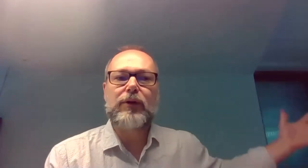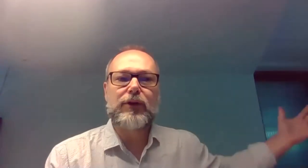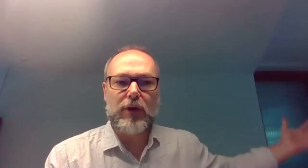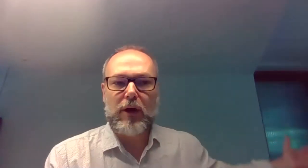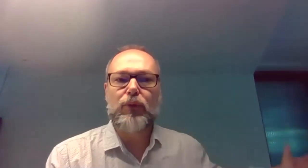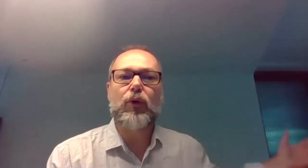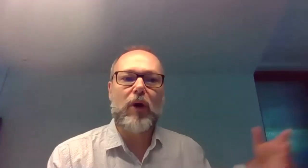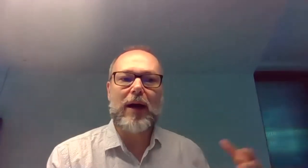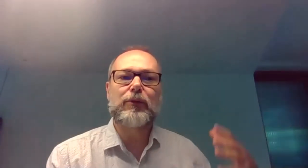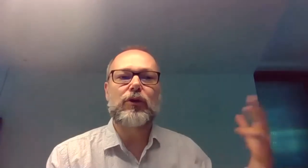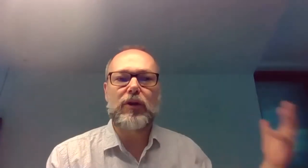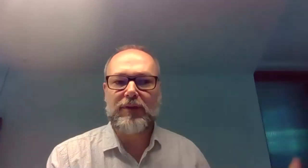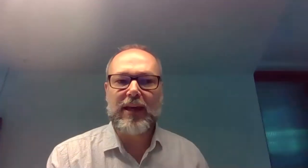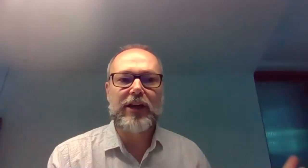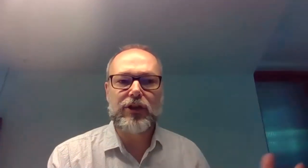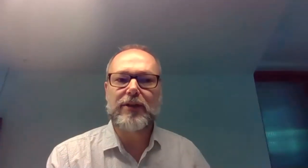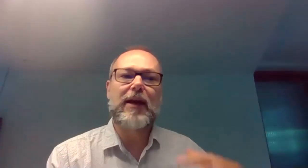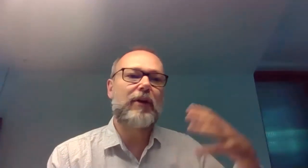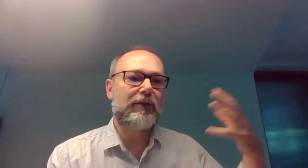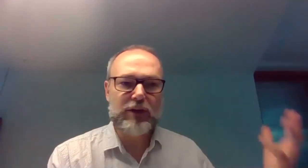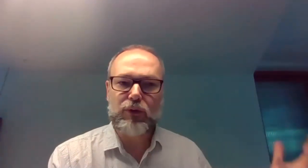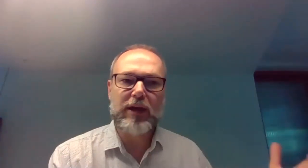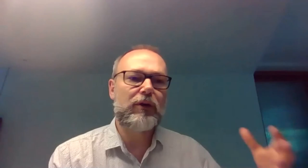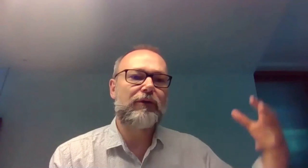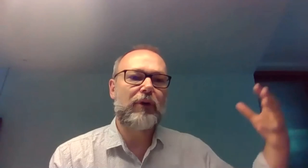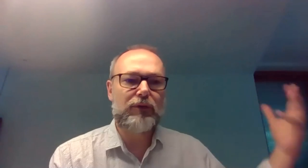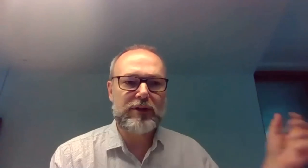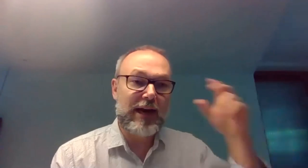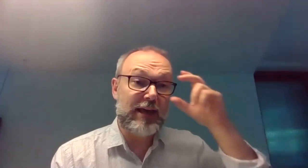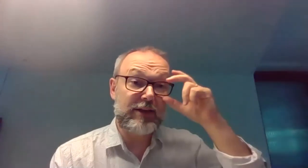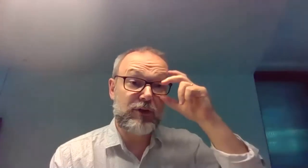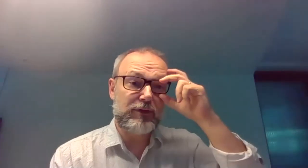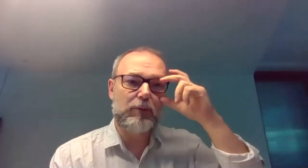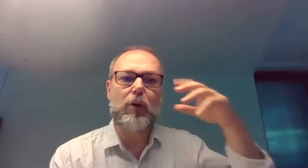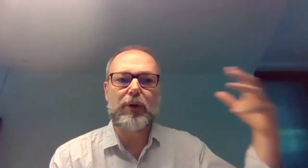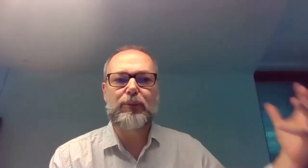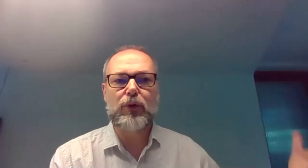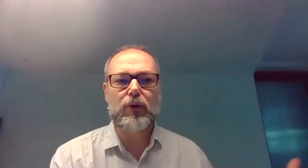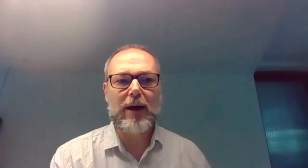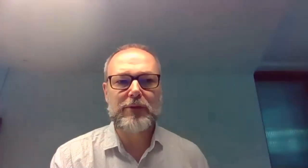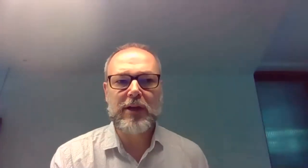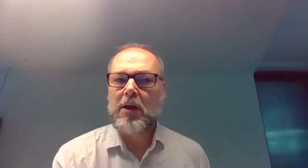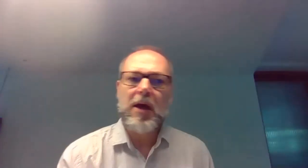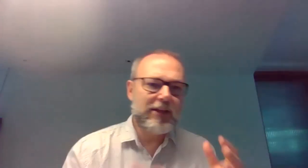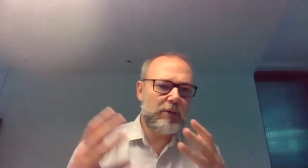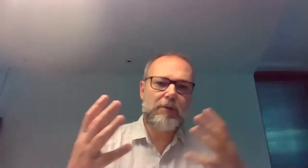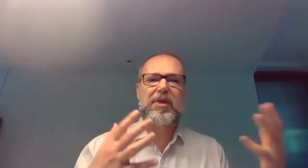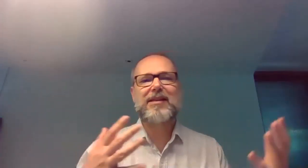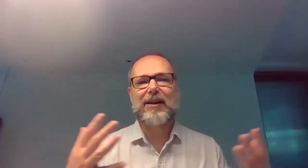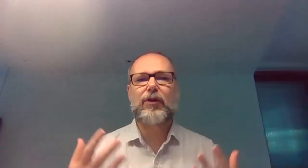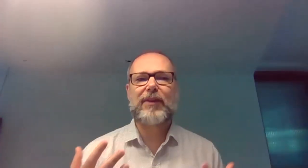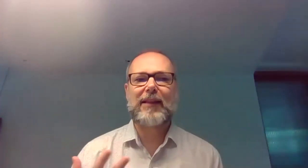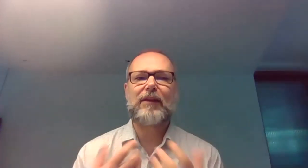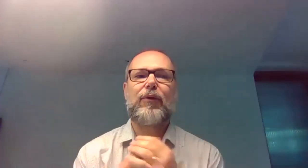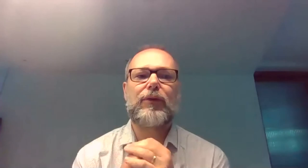different programs or certifications. You have Fair Trade, you have Fair Trade Alliance, you have some company programs, and some of